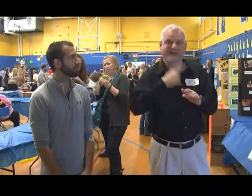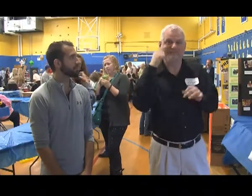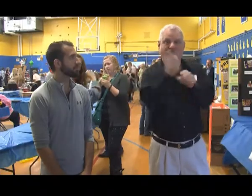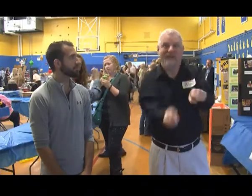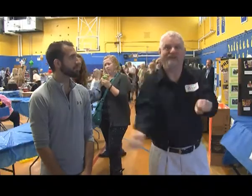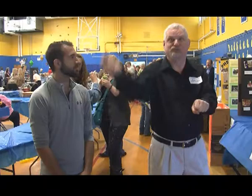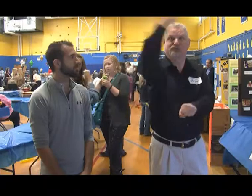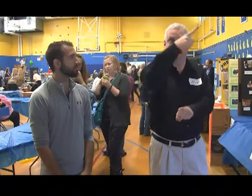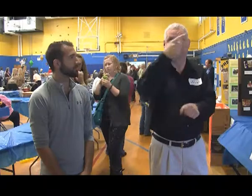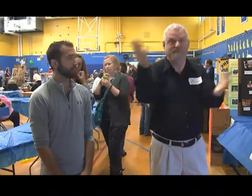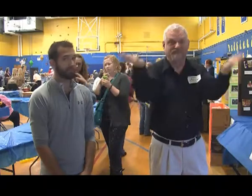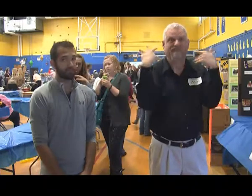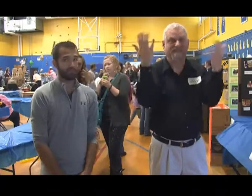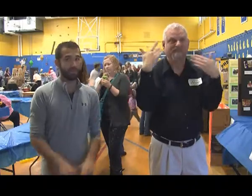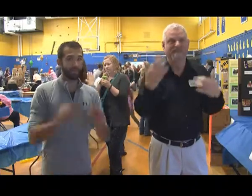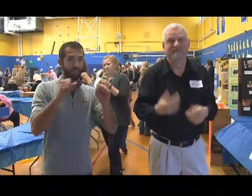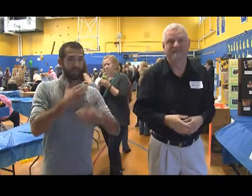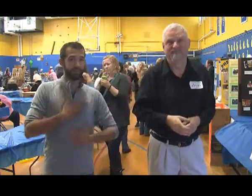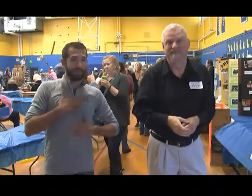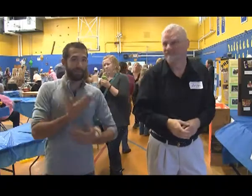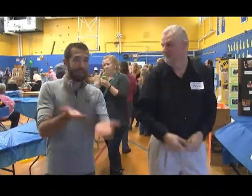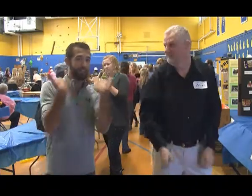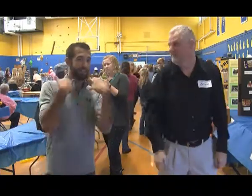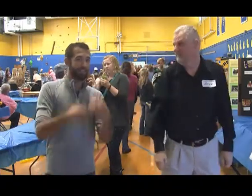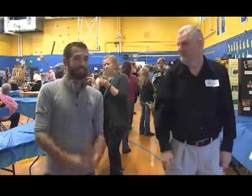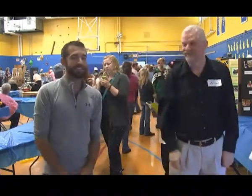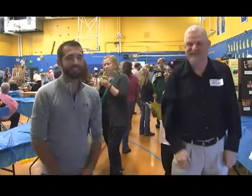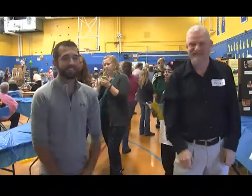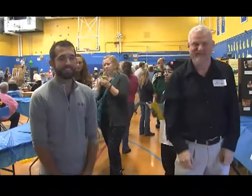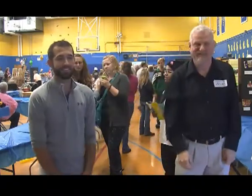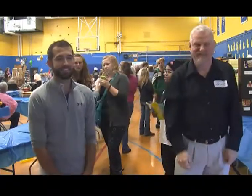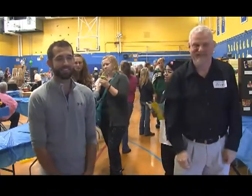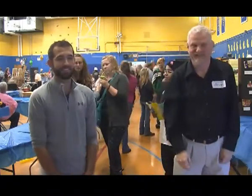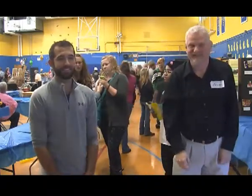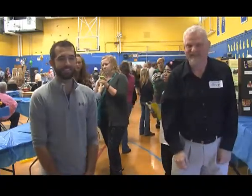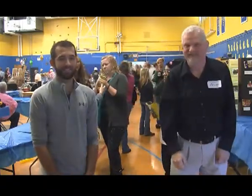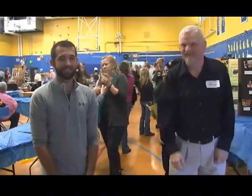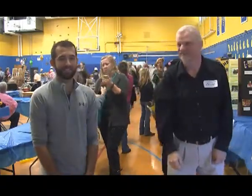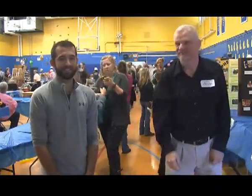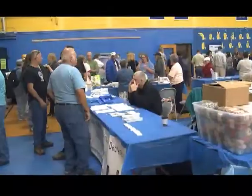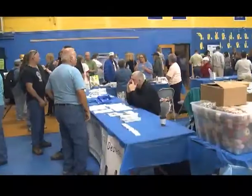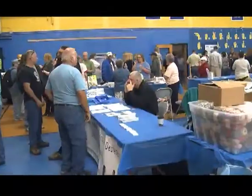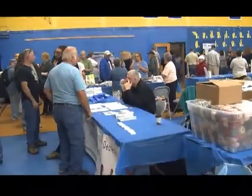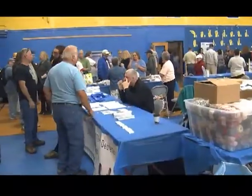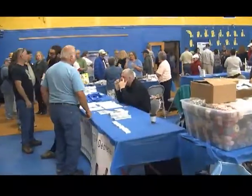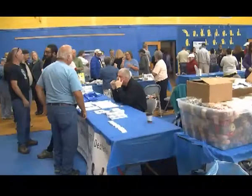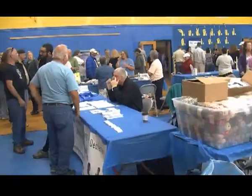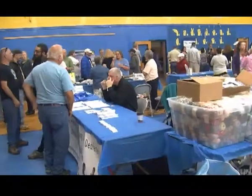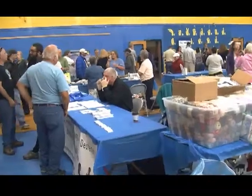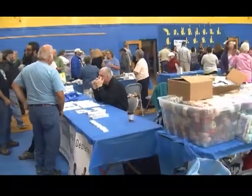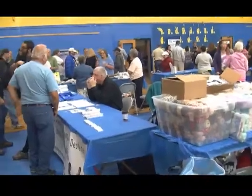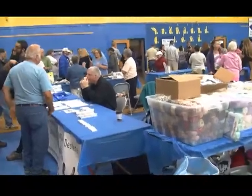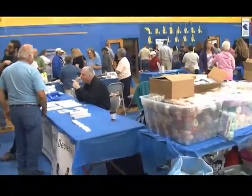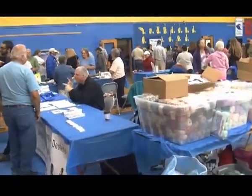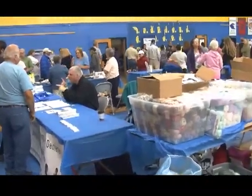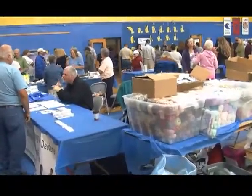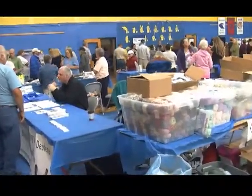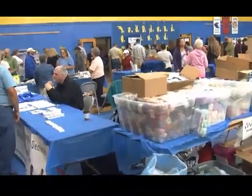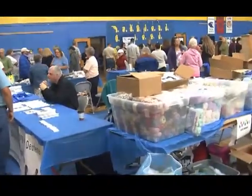like you've missed it this year and you wanted to be involved, please, we are always looking for people to be involved in the future years. So get in touch with